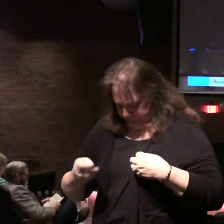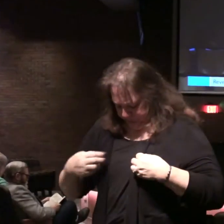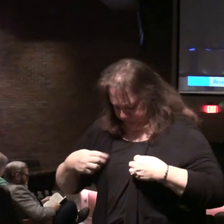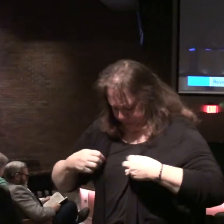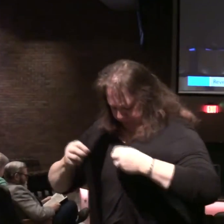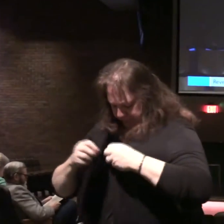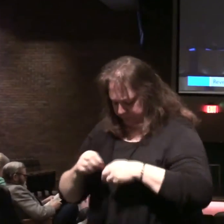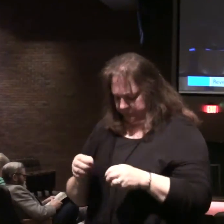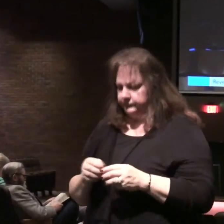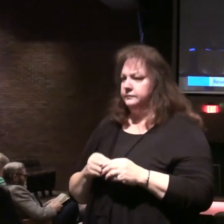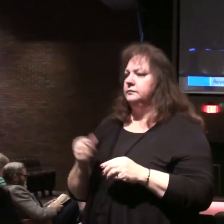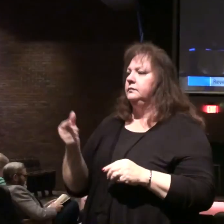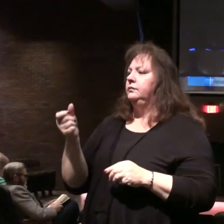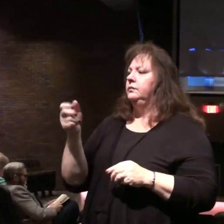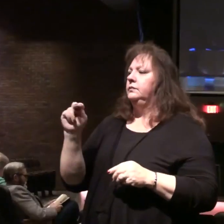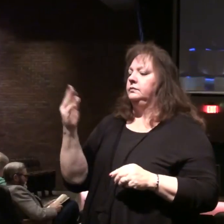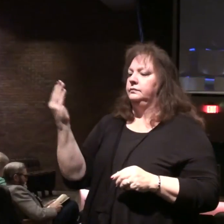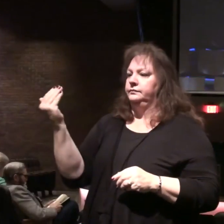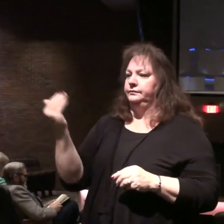Genesis 15.